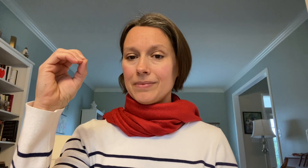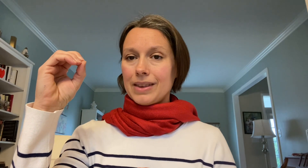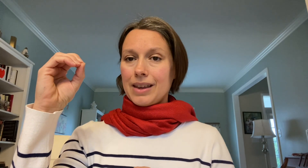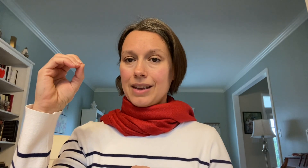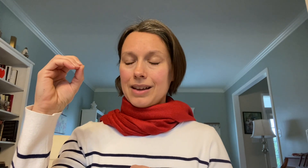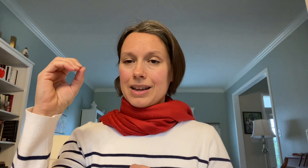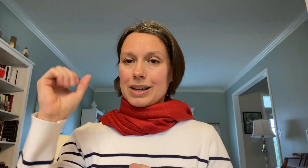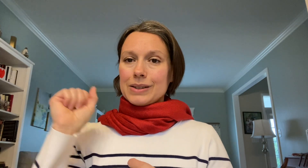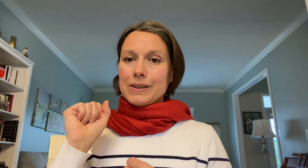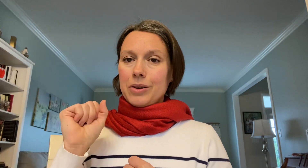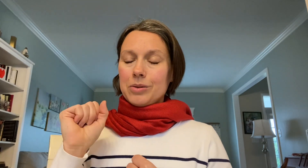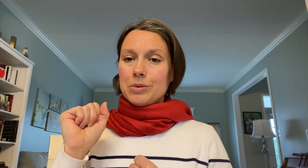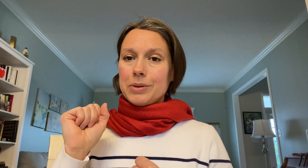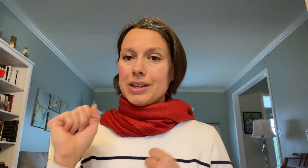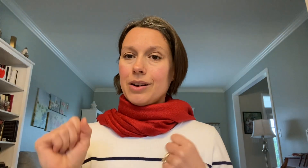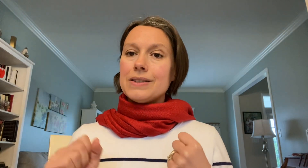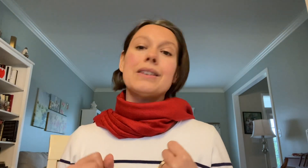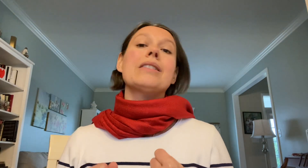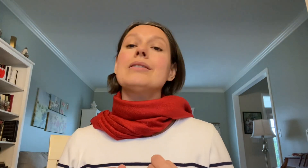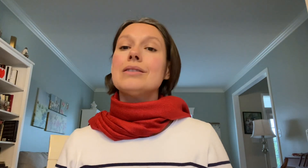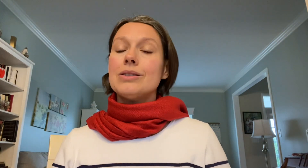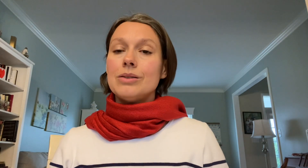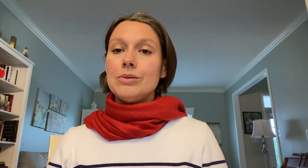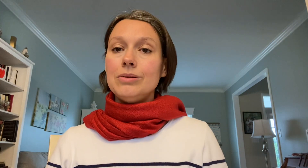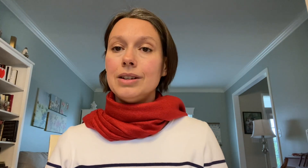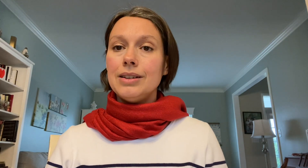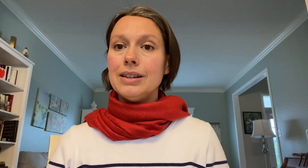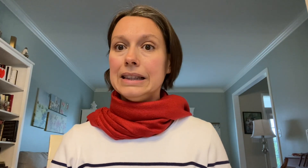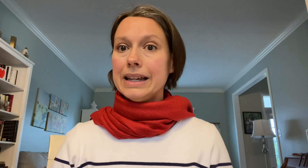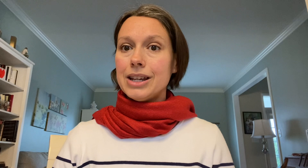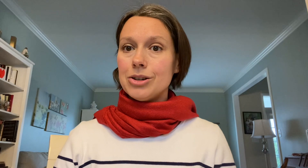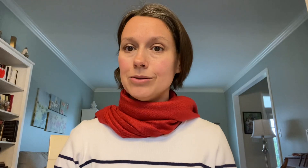So we'll put that all together to let it go.